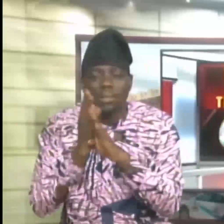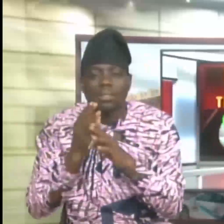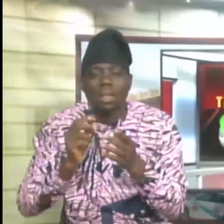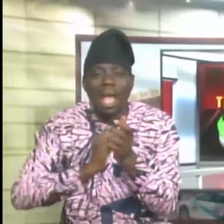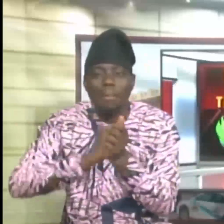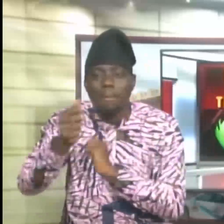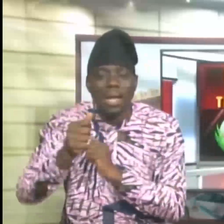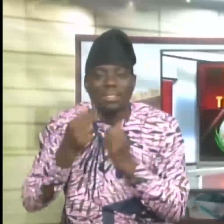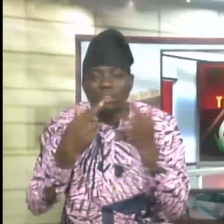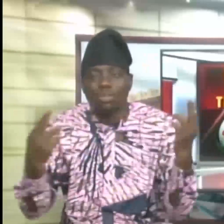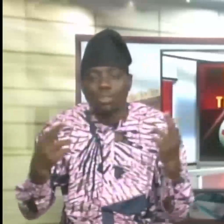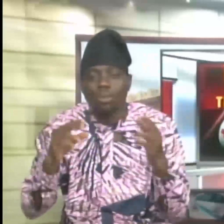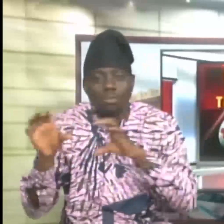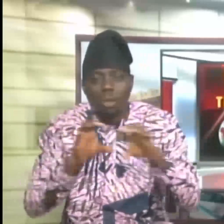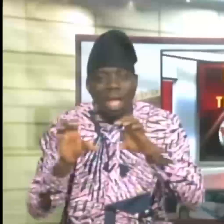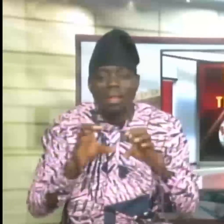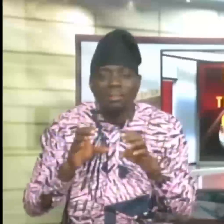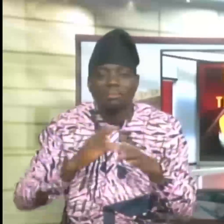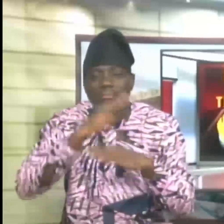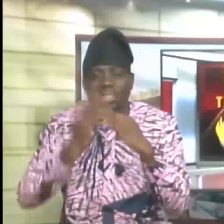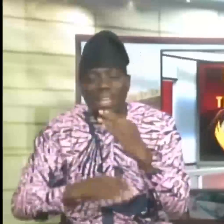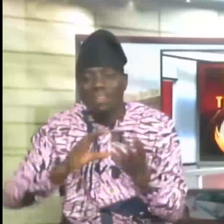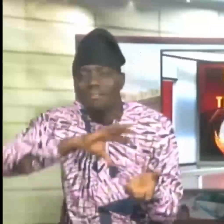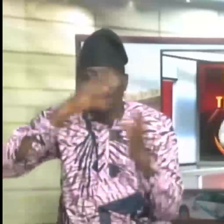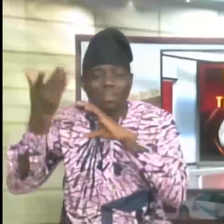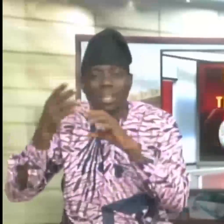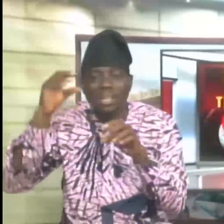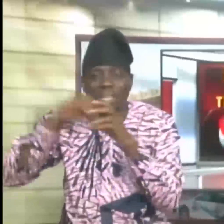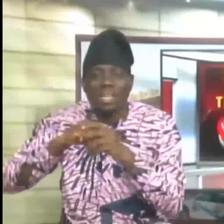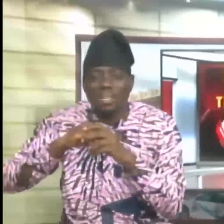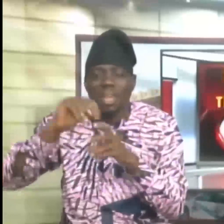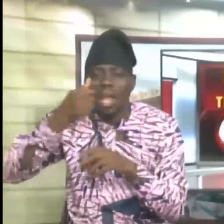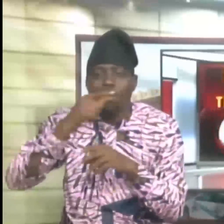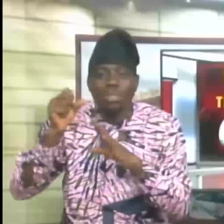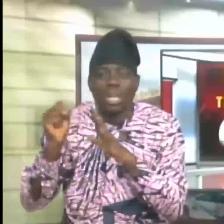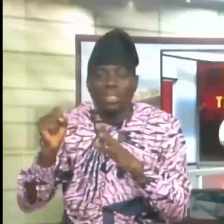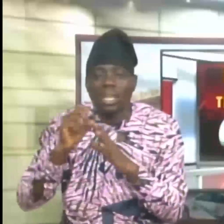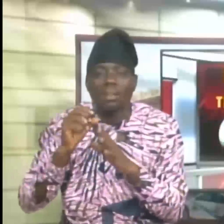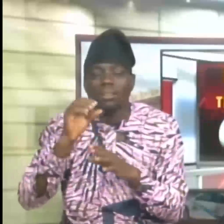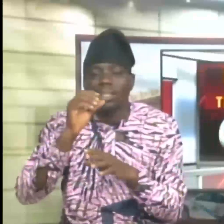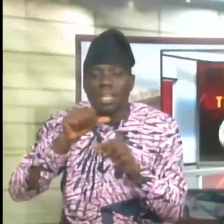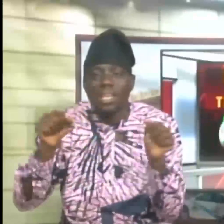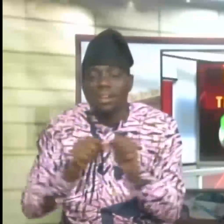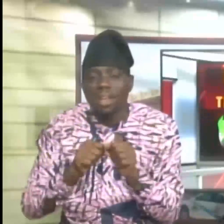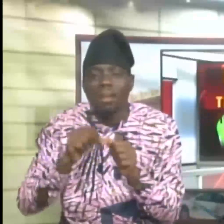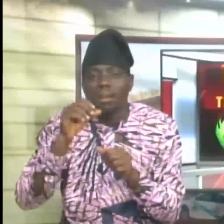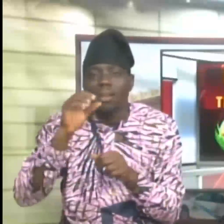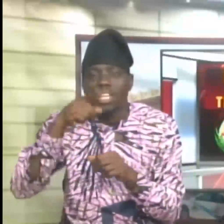immediate action to end reoccurring violence in the area of Ikwokia local government of the state.